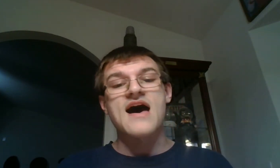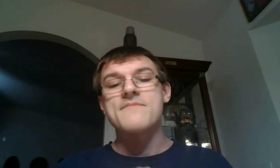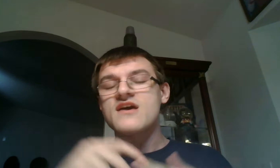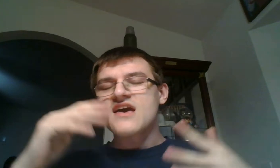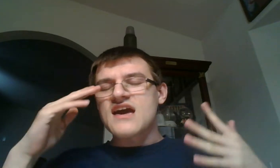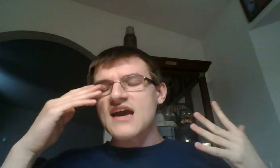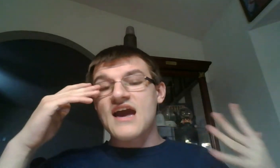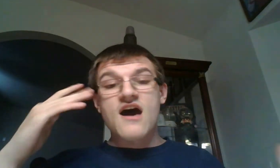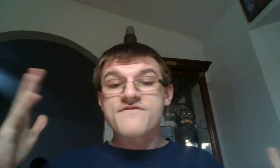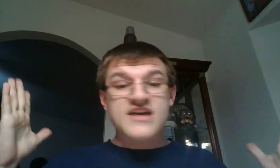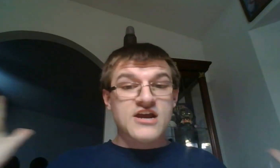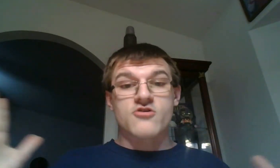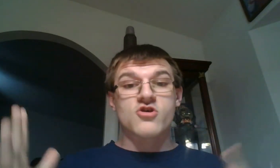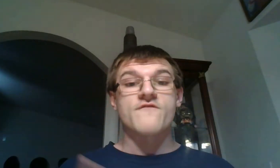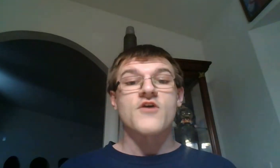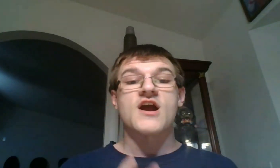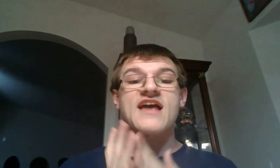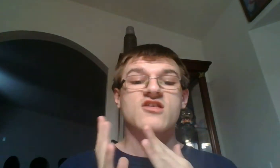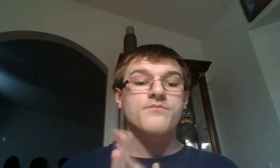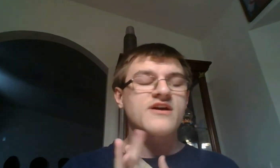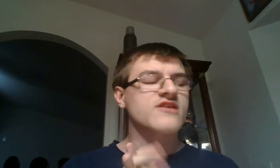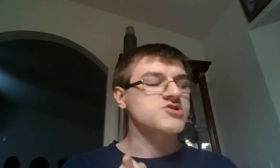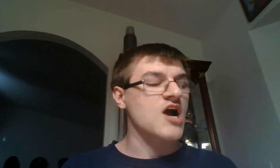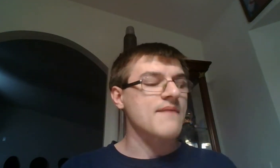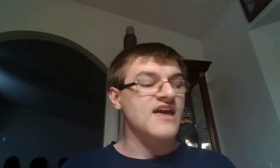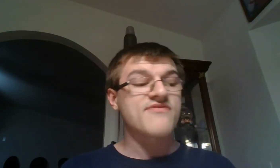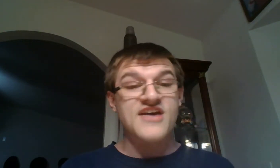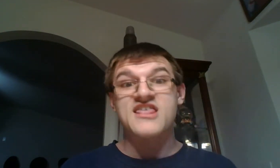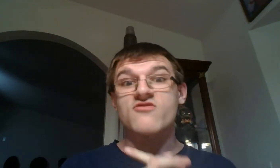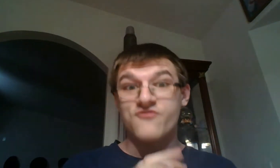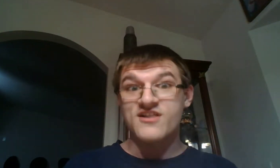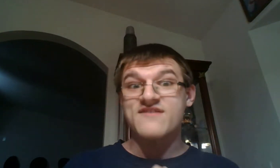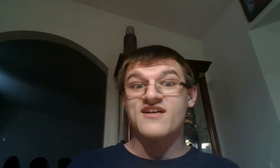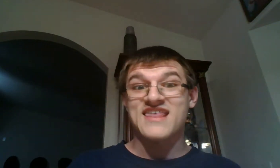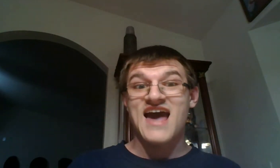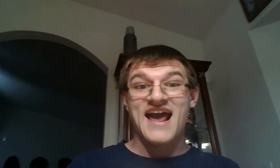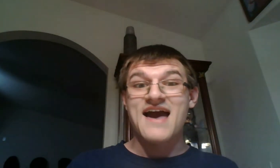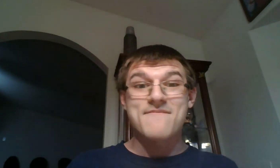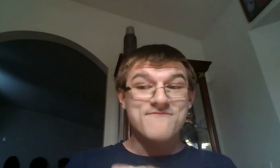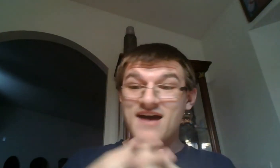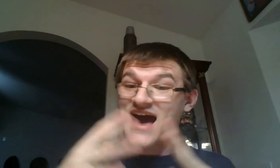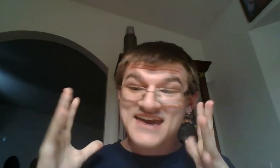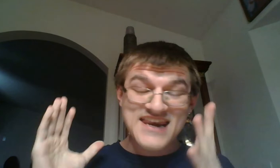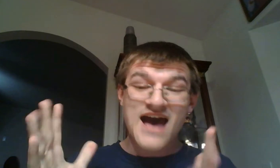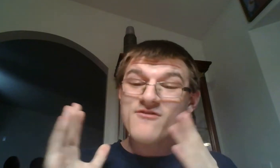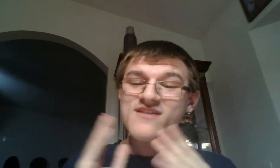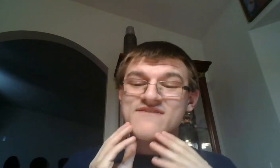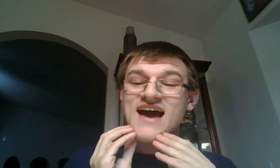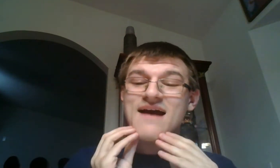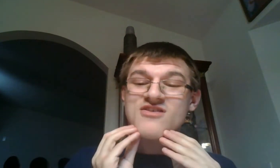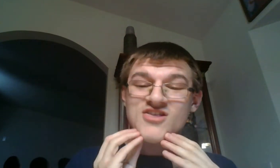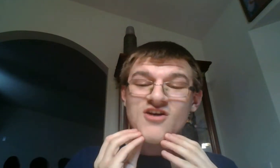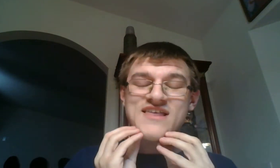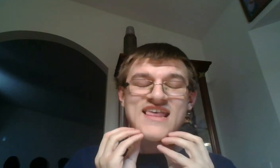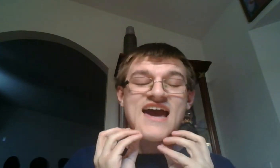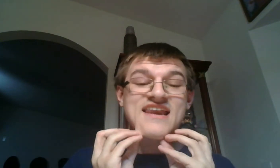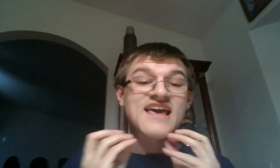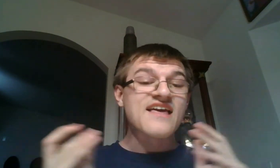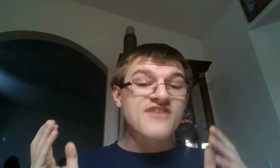of the year so far has completely dropped and this is really, really exciting. I cannot believe it. I'm so excited. This